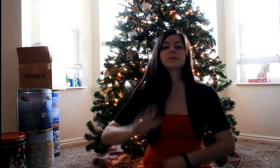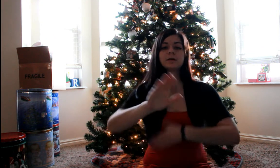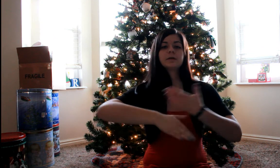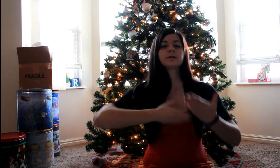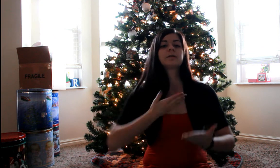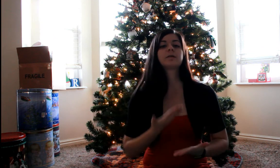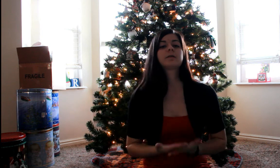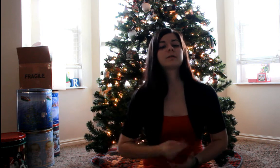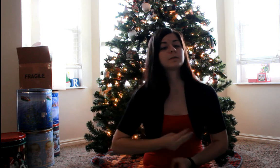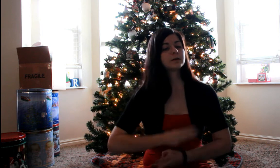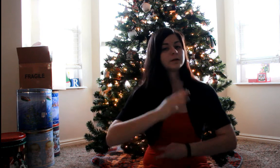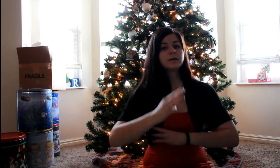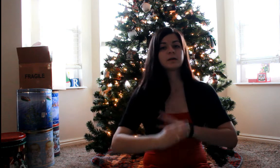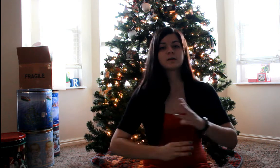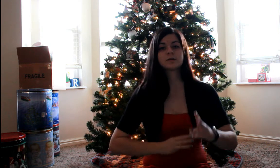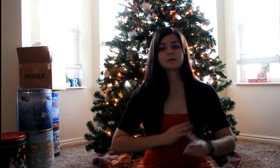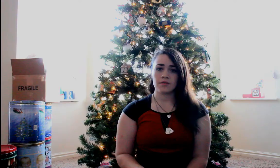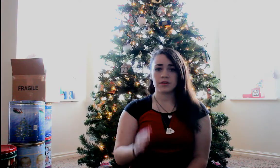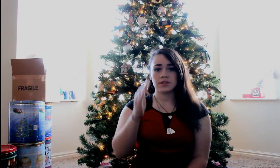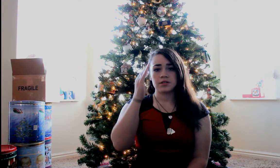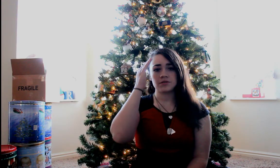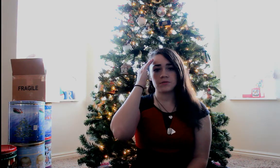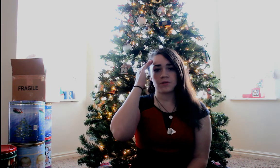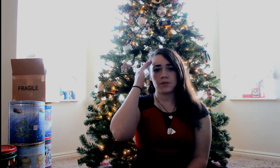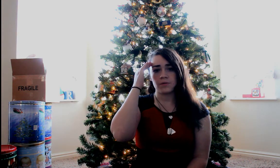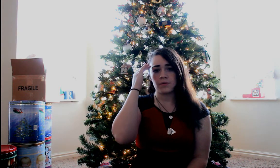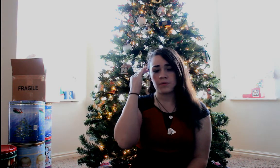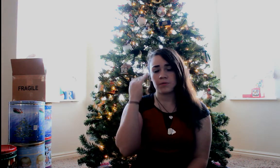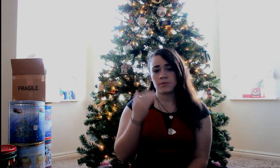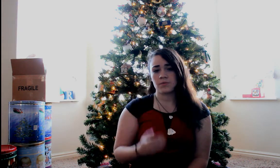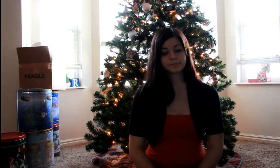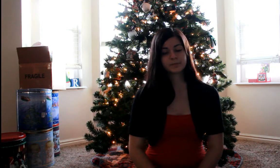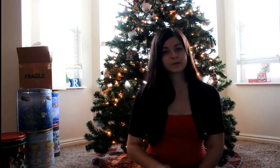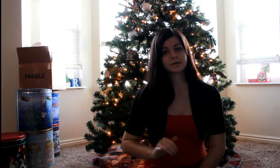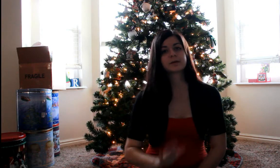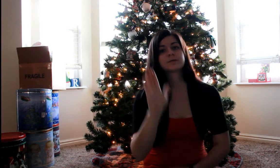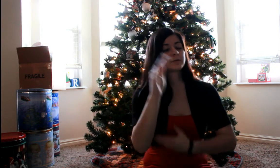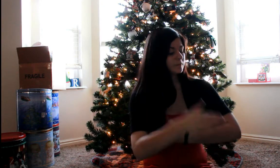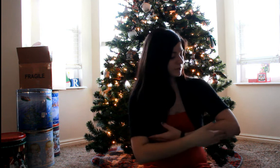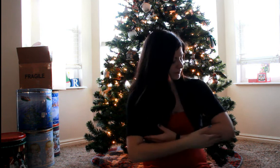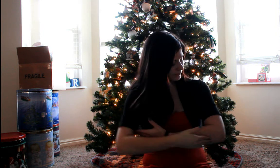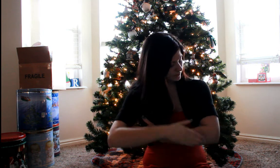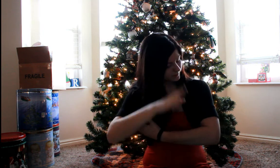your baby